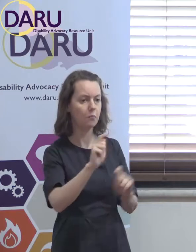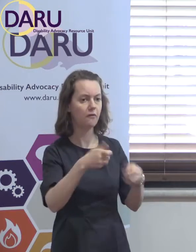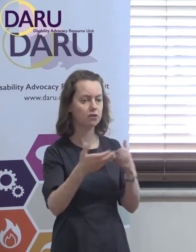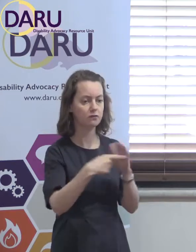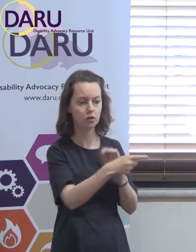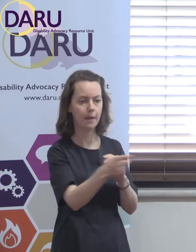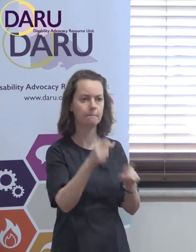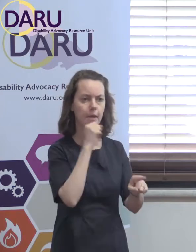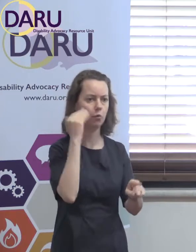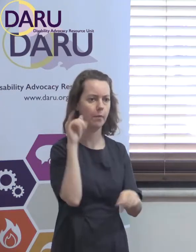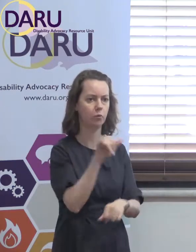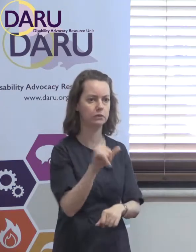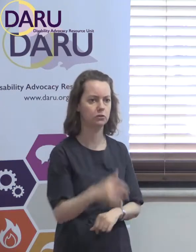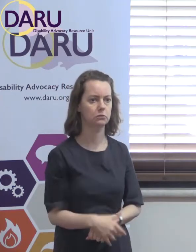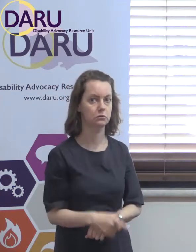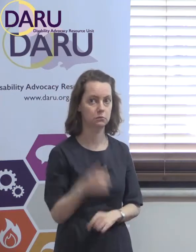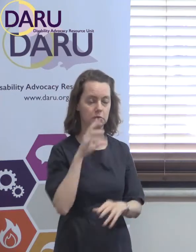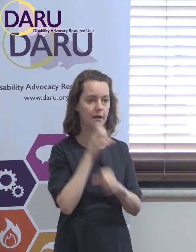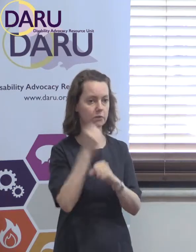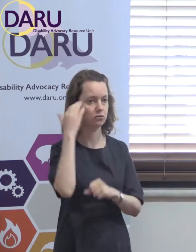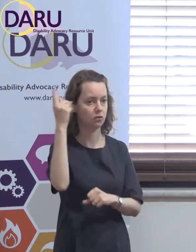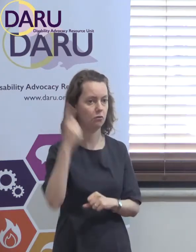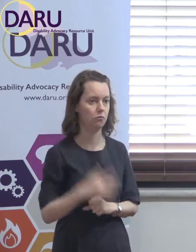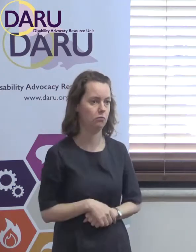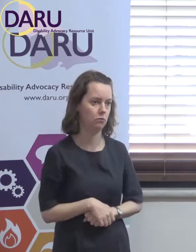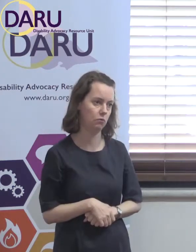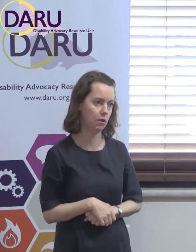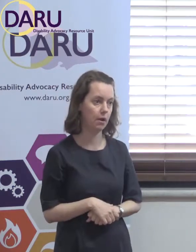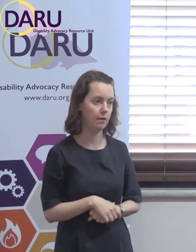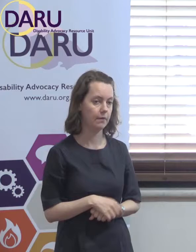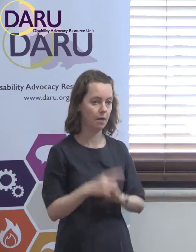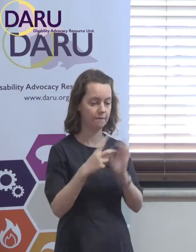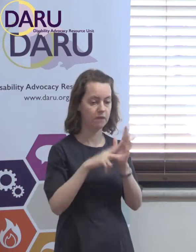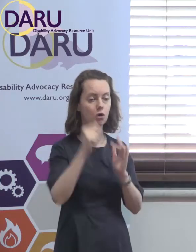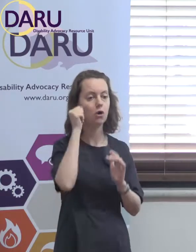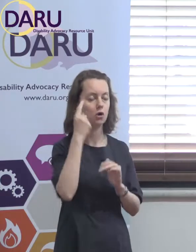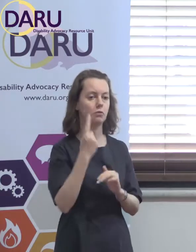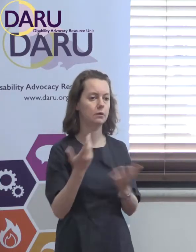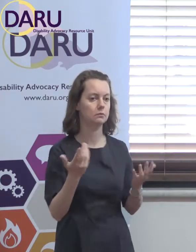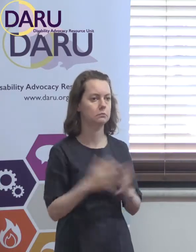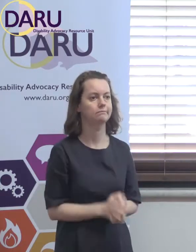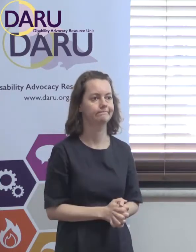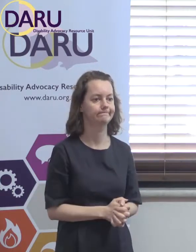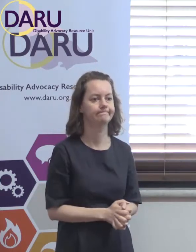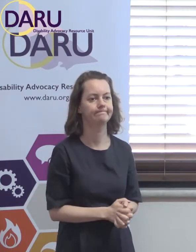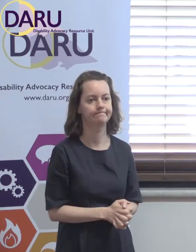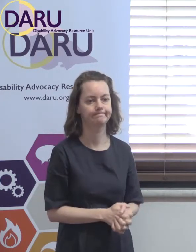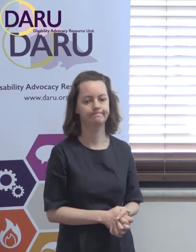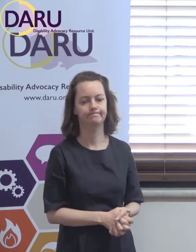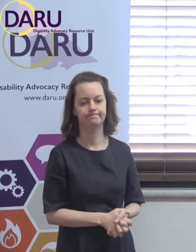Now, the advocacy organisations have it in their databases, so we could go back and ask them, but for some peculiar reason, it's never been asked.